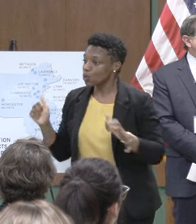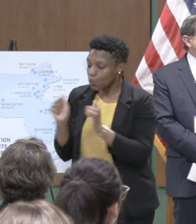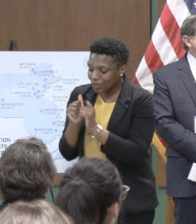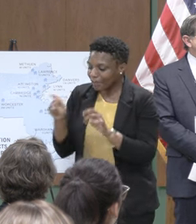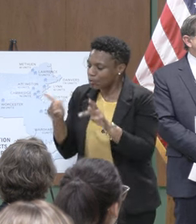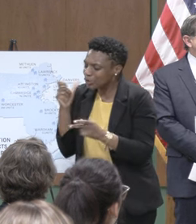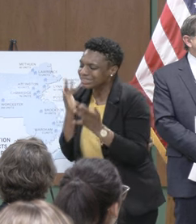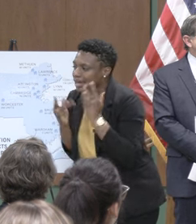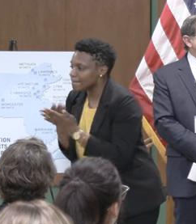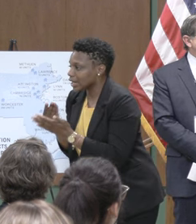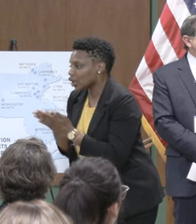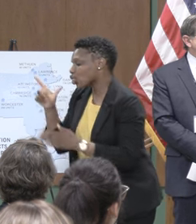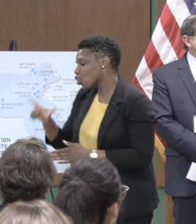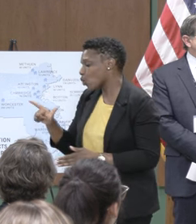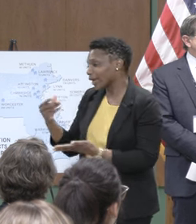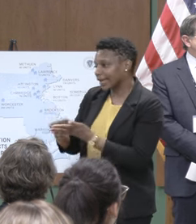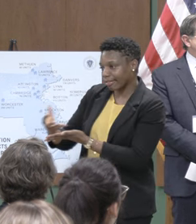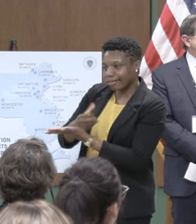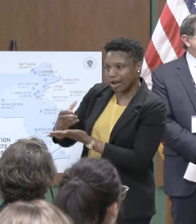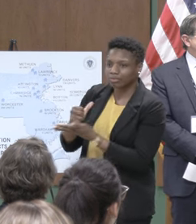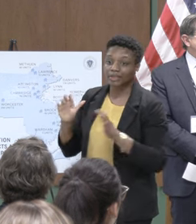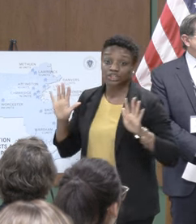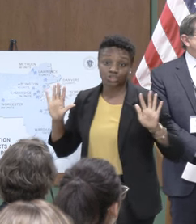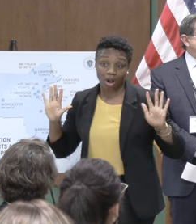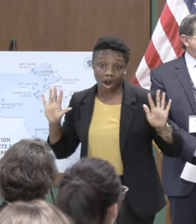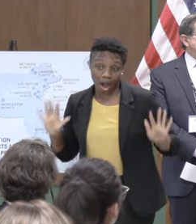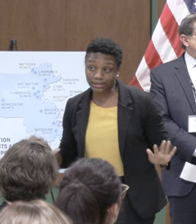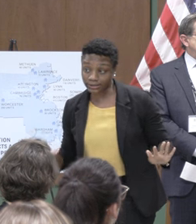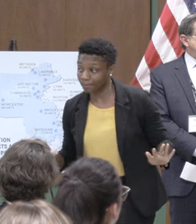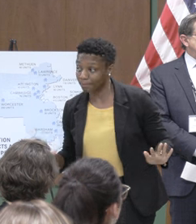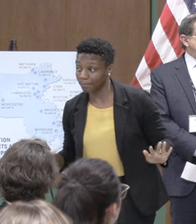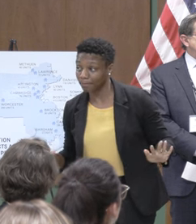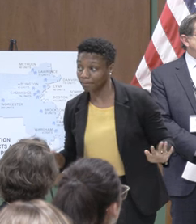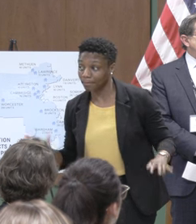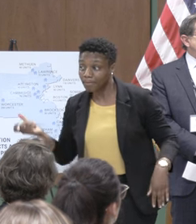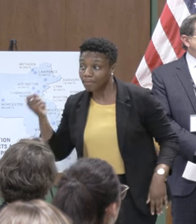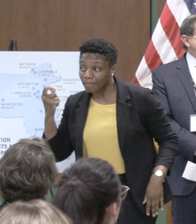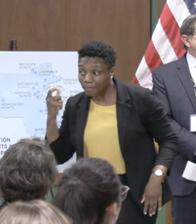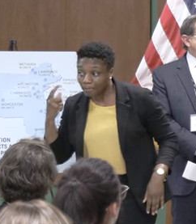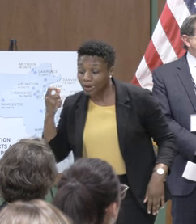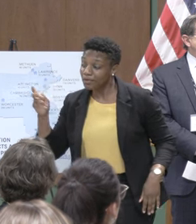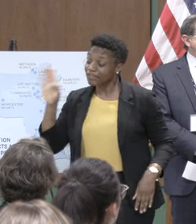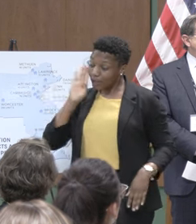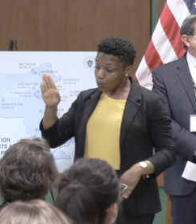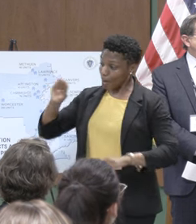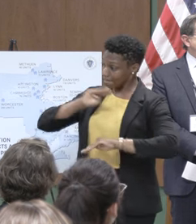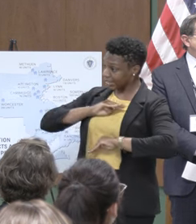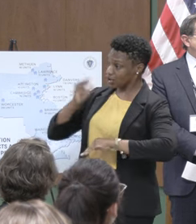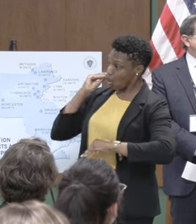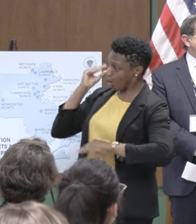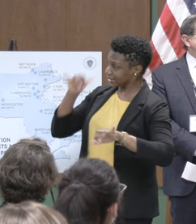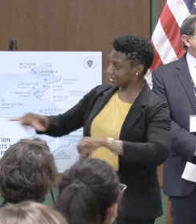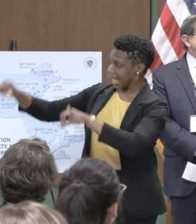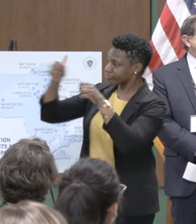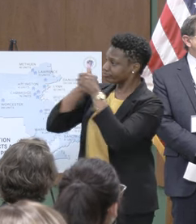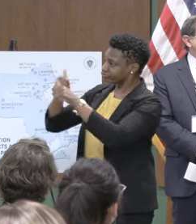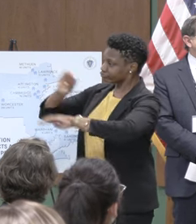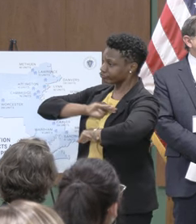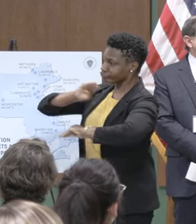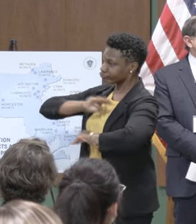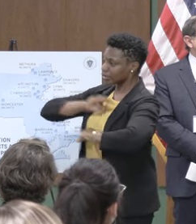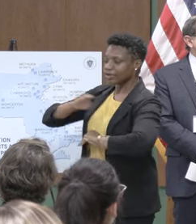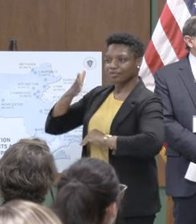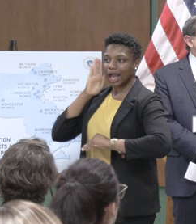incomes that's awesome now all of them will meet passive home standards that help us advance our